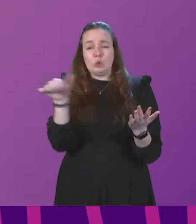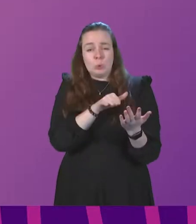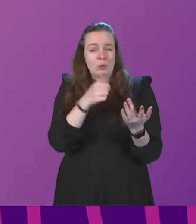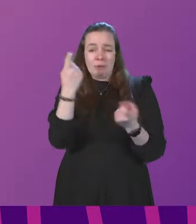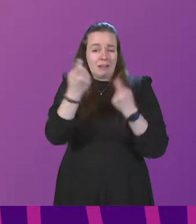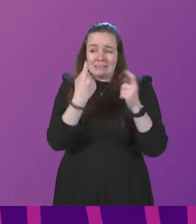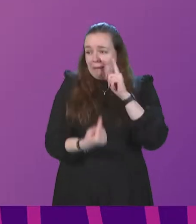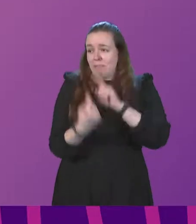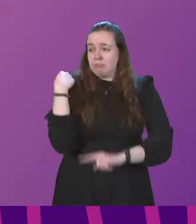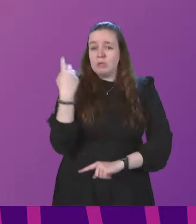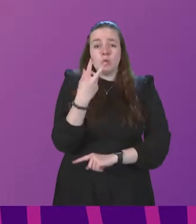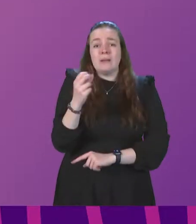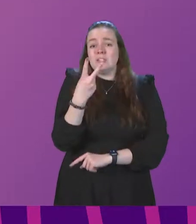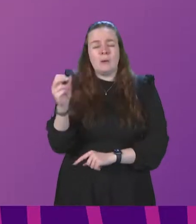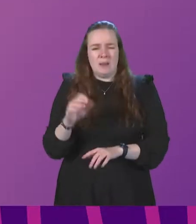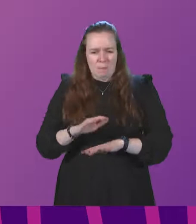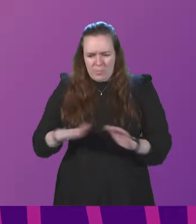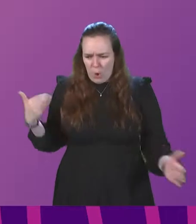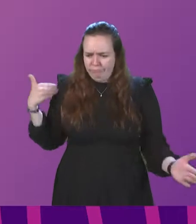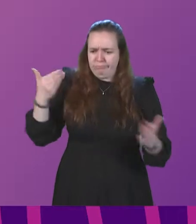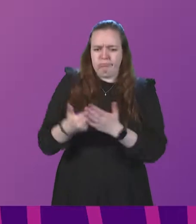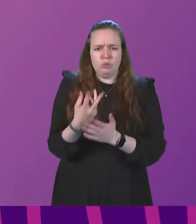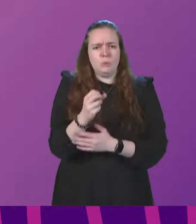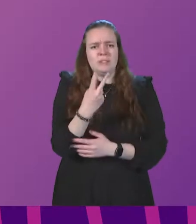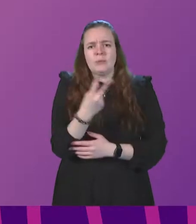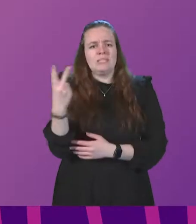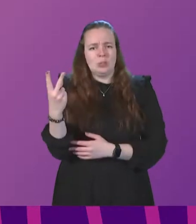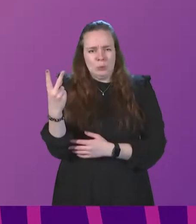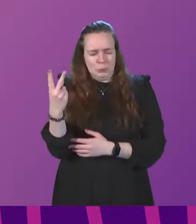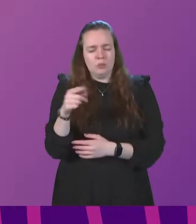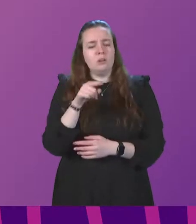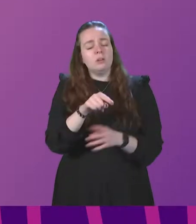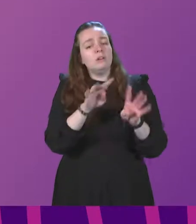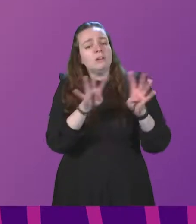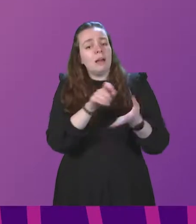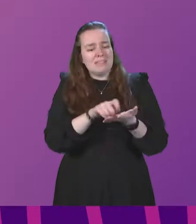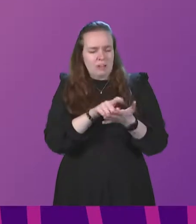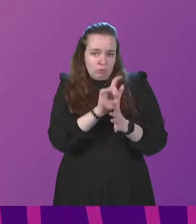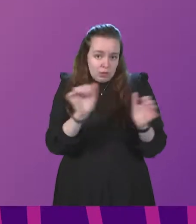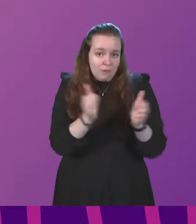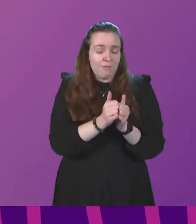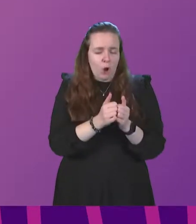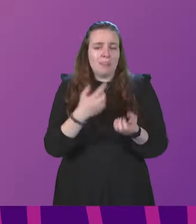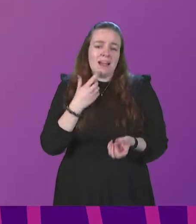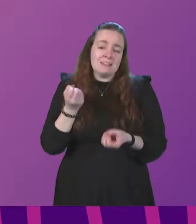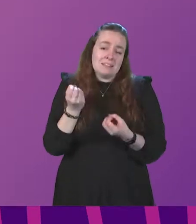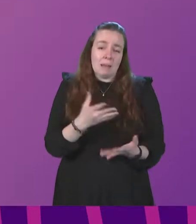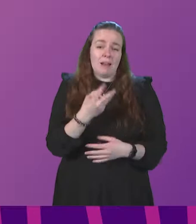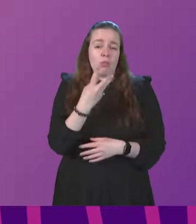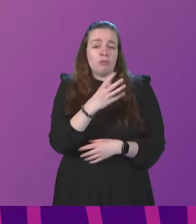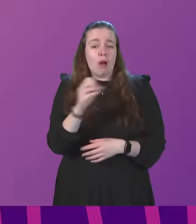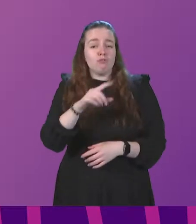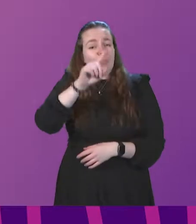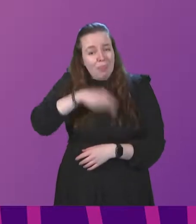in 2020, not 2022. So does this Cabinet Secretary confirm that spending £300,000